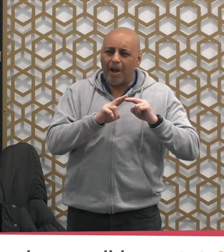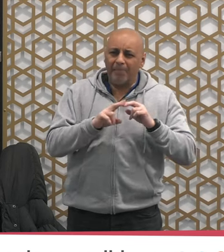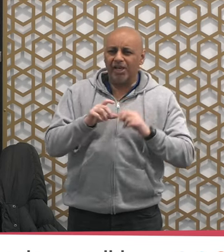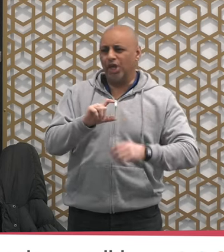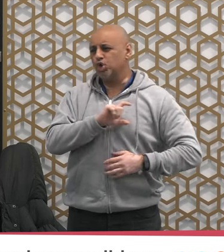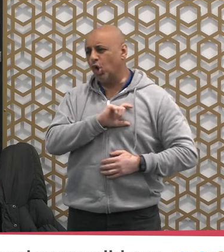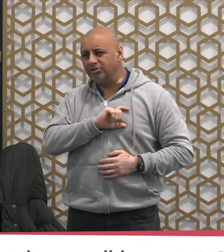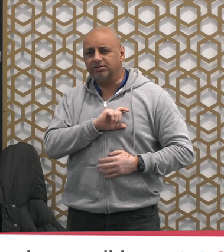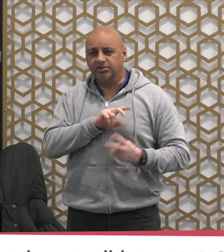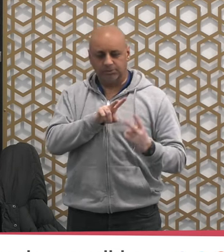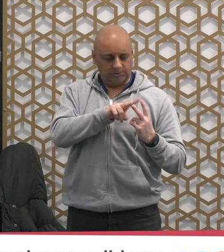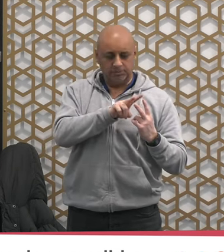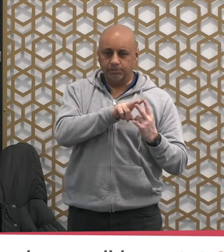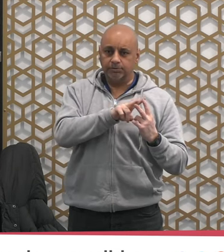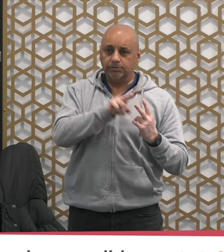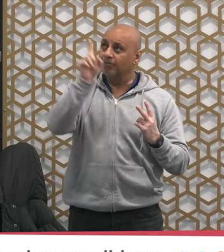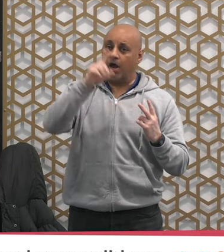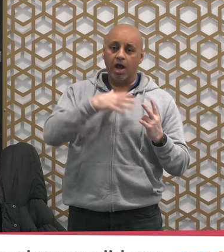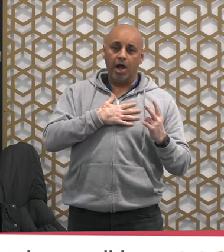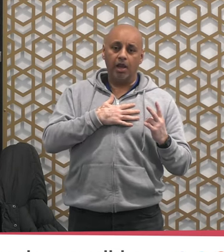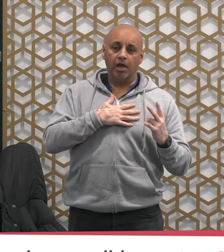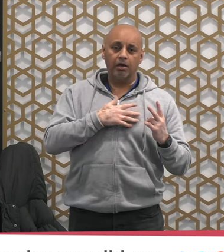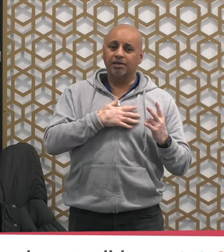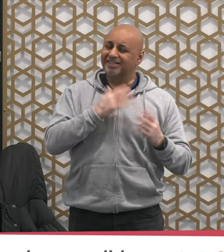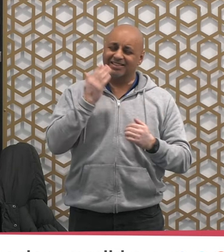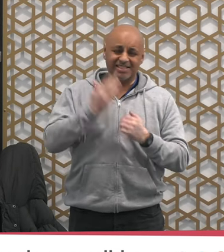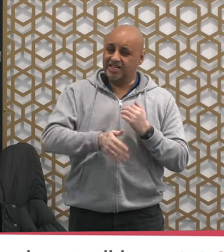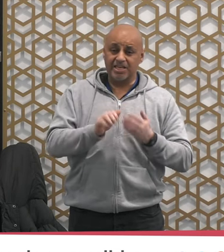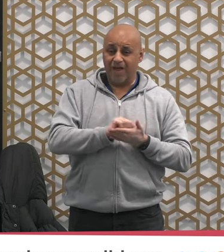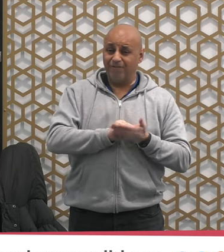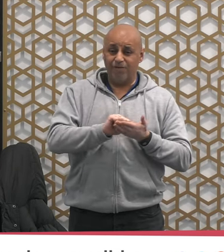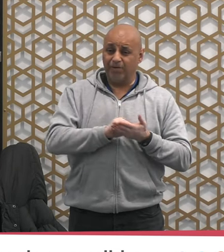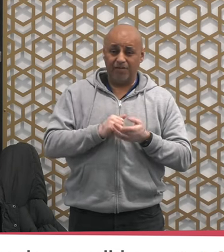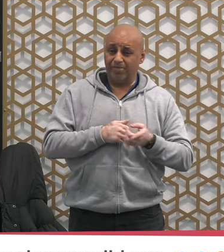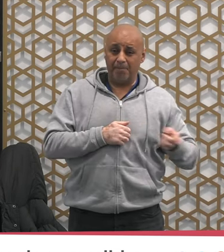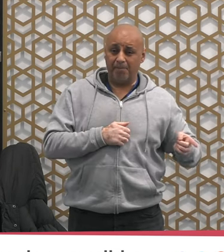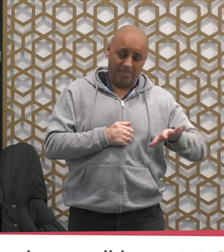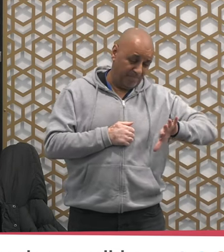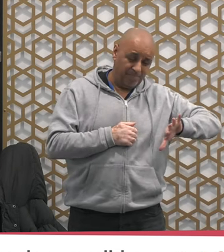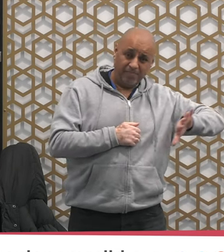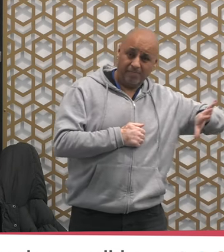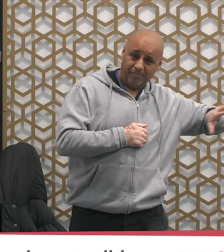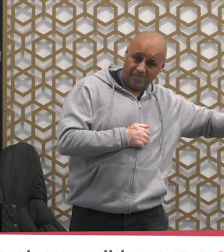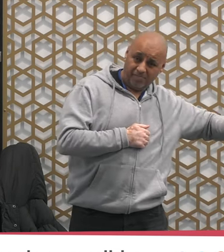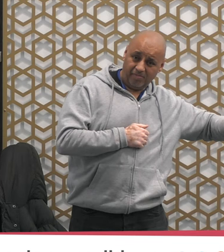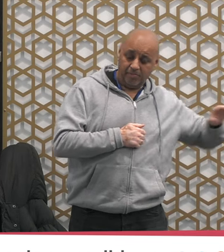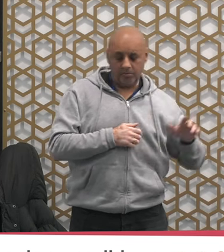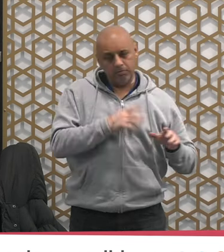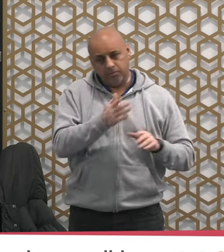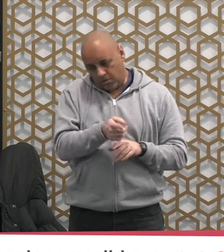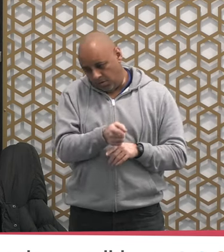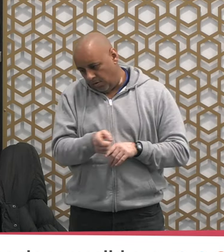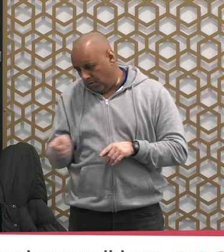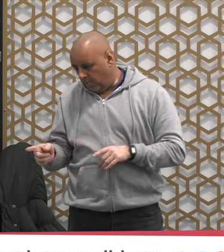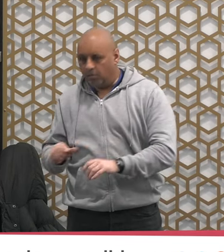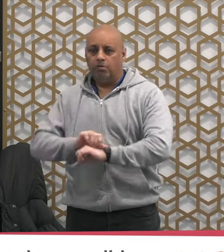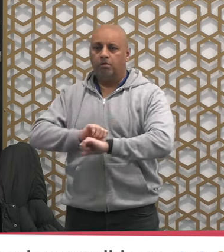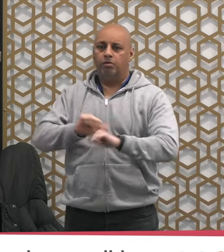that we need to stay that night awake and to spend the whole night in worshipping Allah subhanahu wa ta'ala and then to